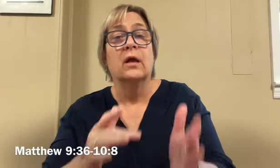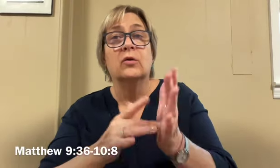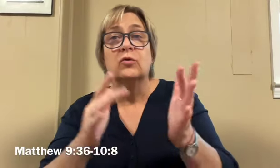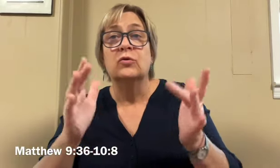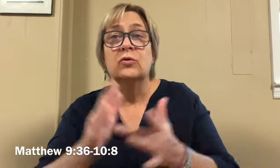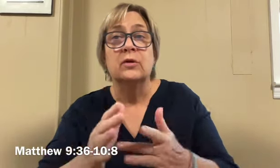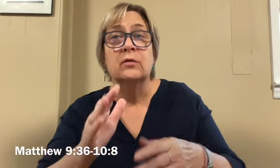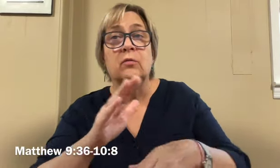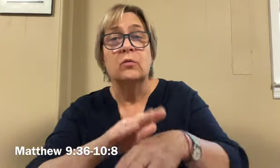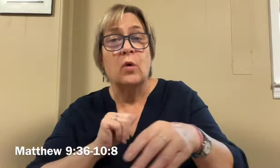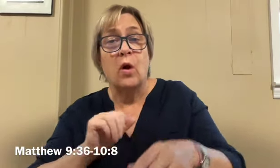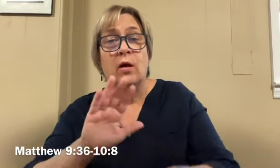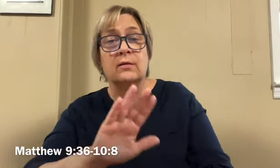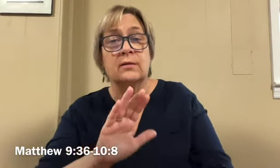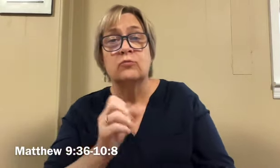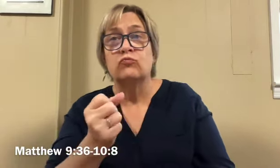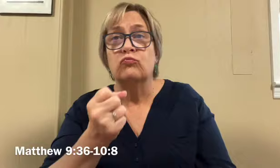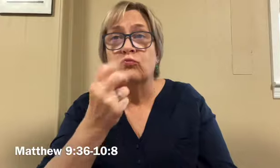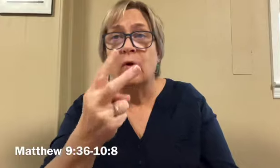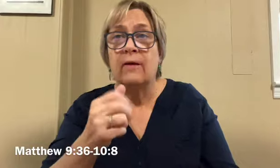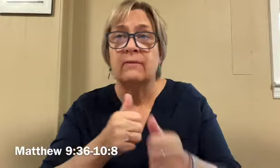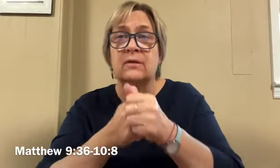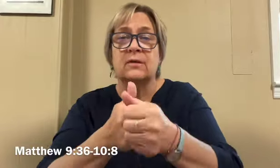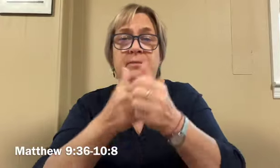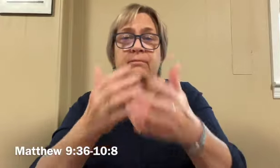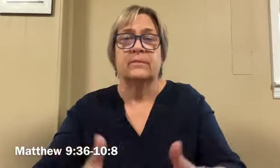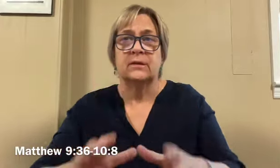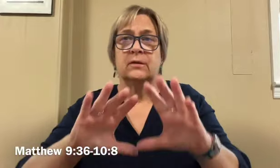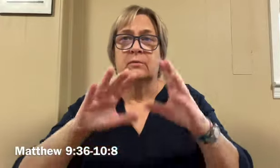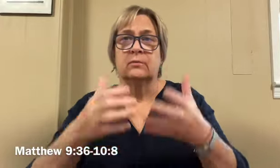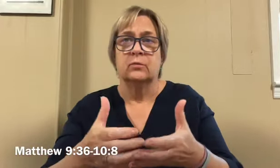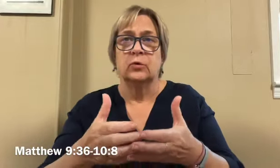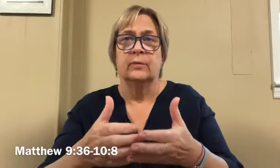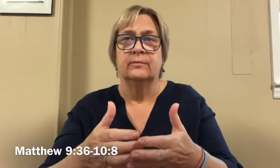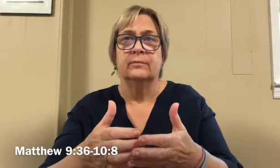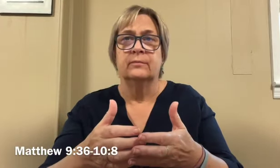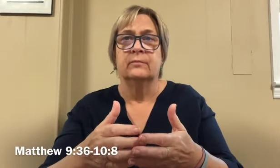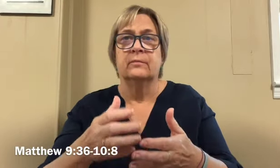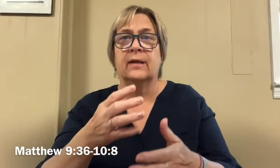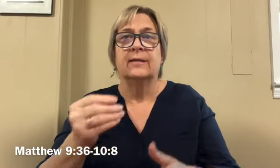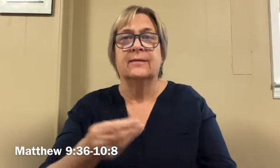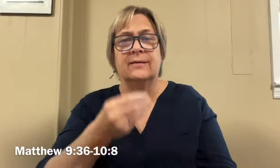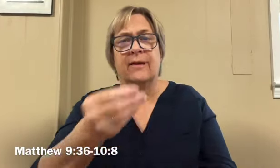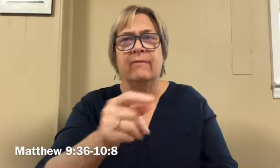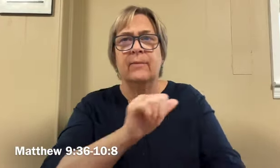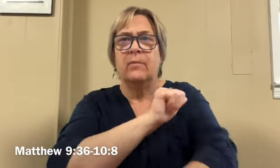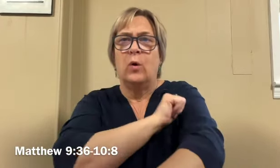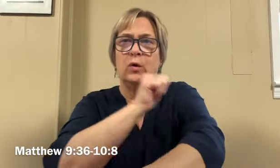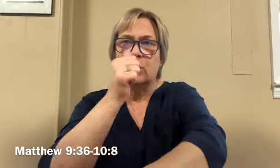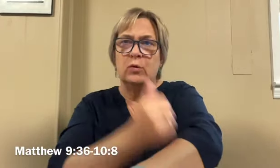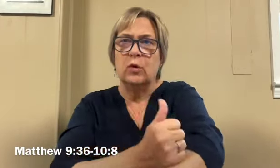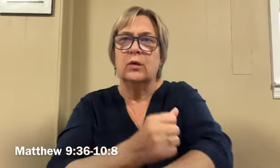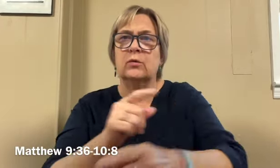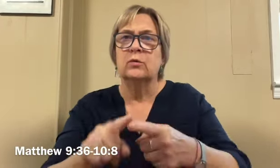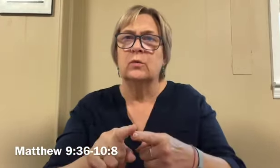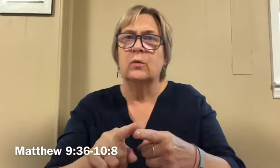Then he summoned his twelve disciples and gave them authority over unclean